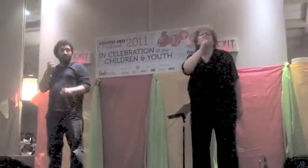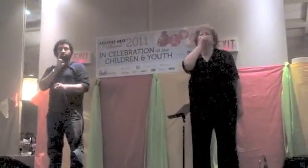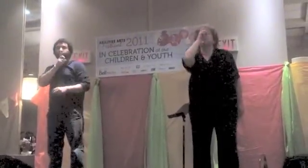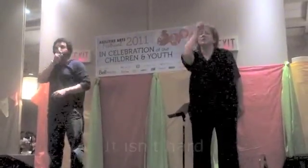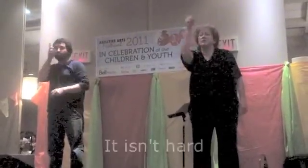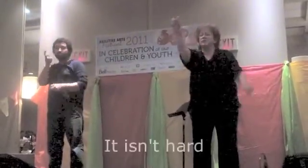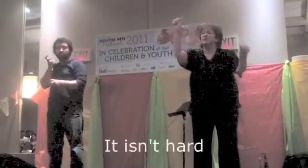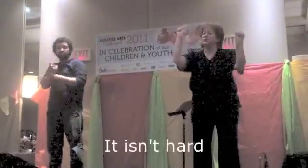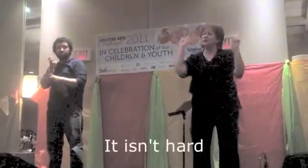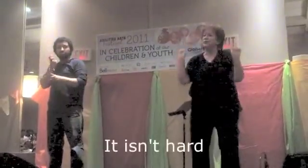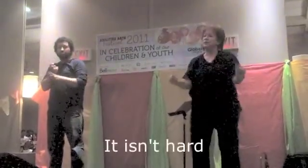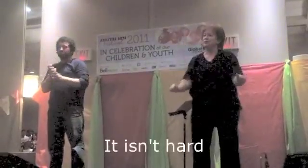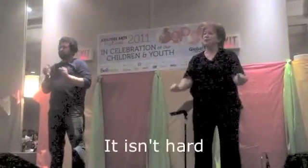to do.